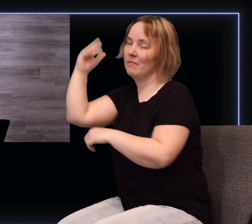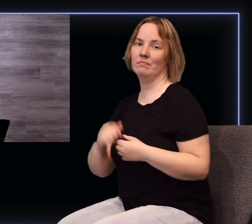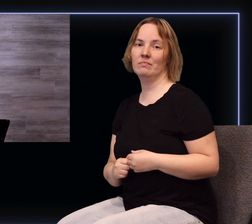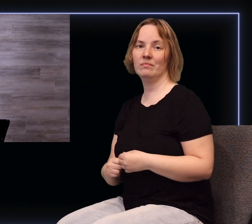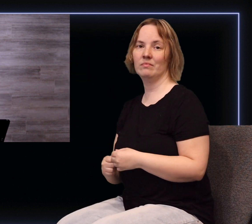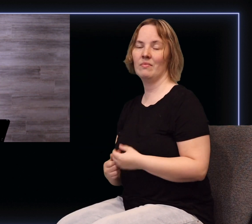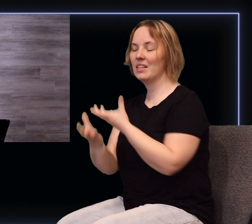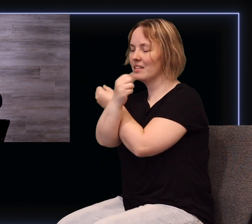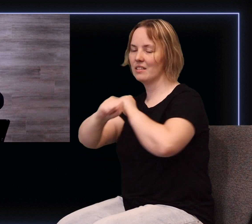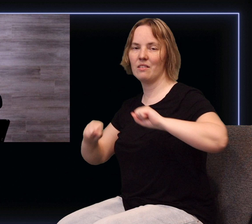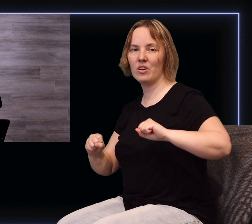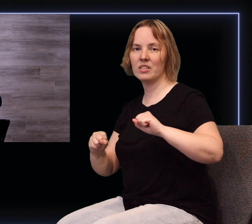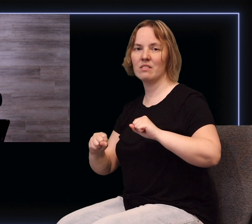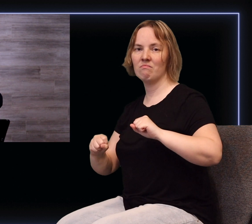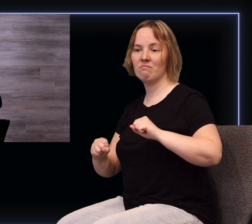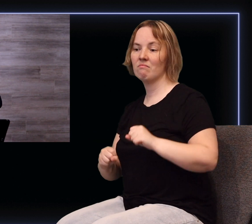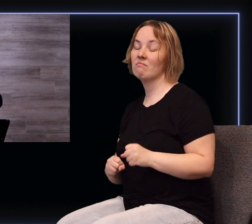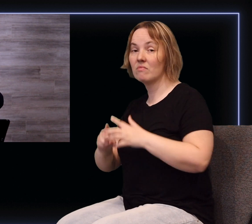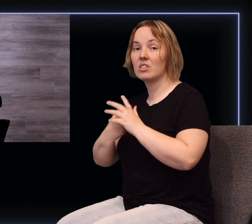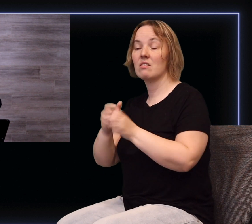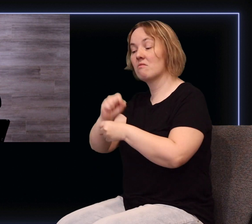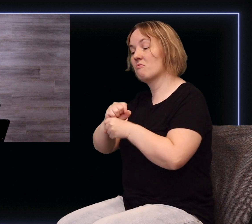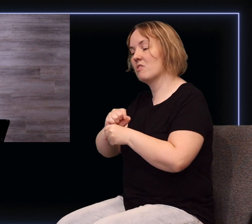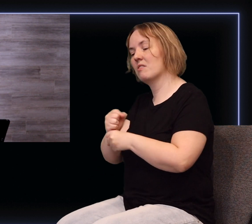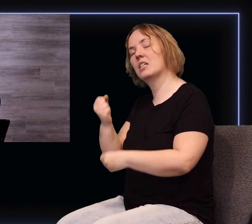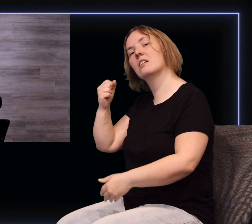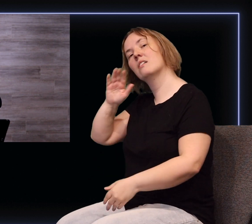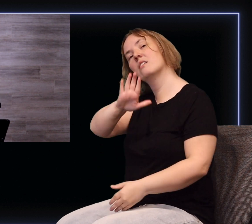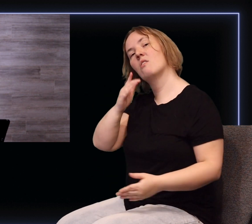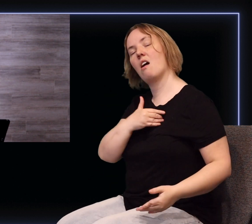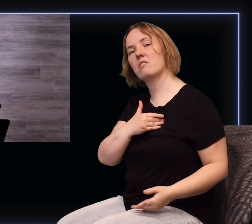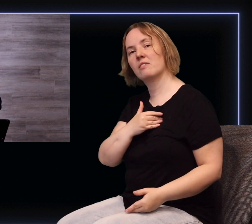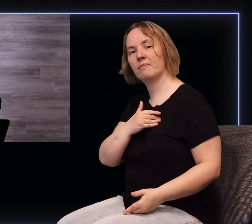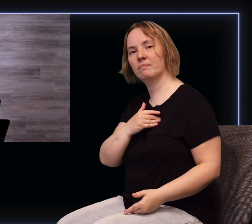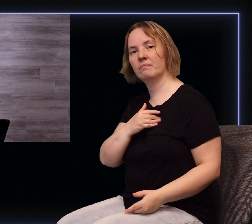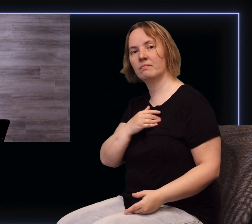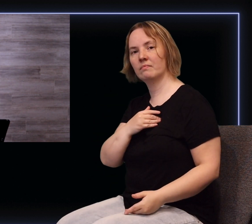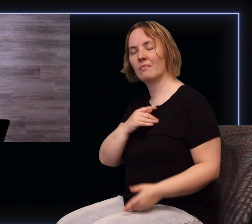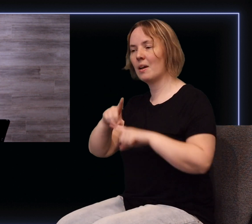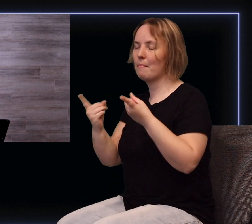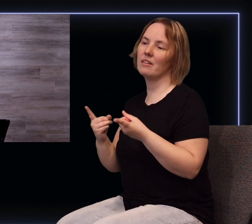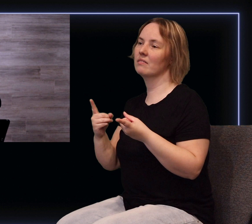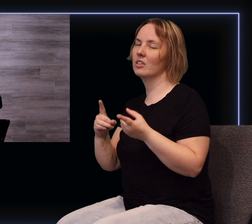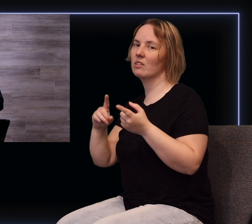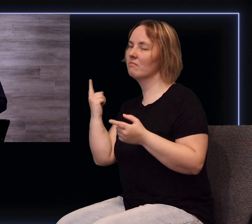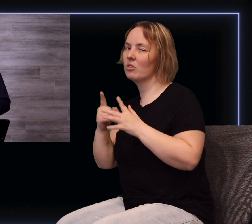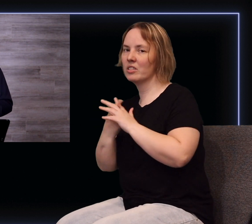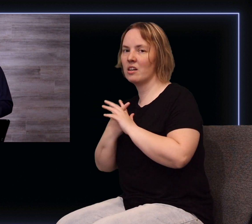he says, then deliverance will begin to work its way in your heart. But it only begins, Jesus said,